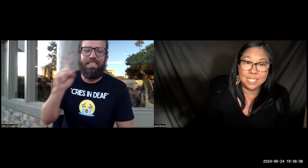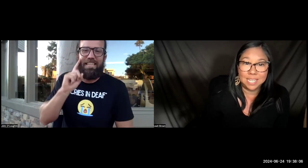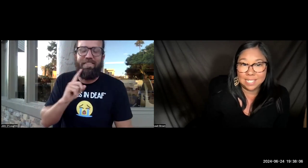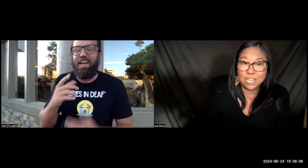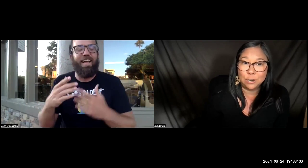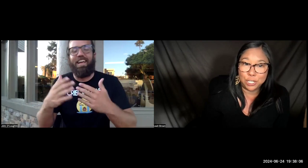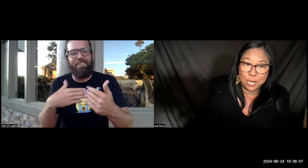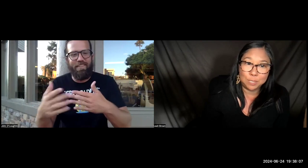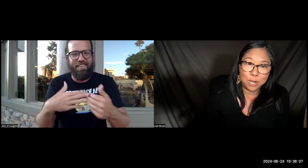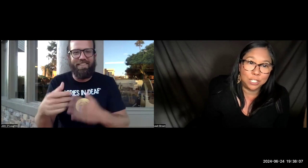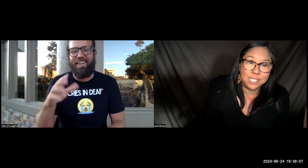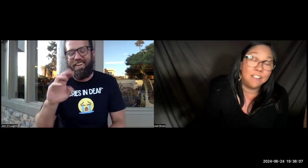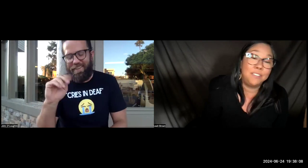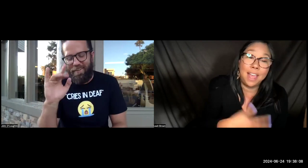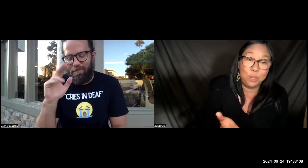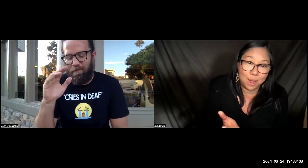And I see her and she cuts my hair. She's deaf. Anyway.